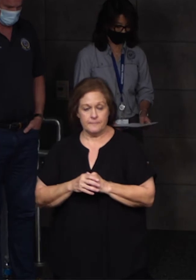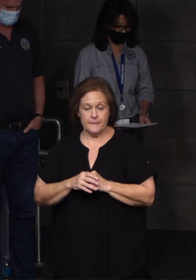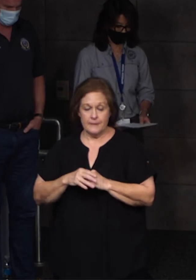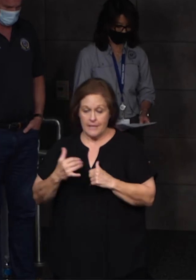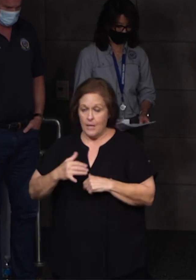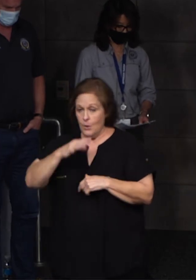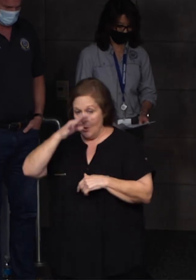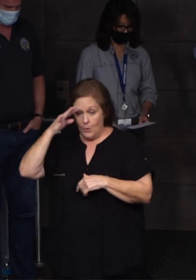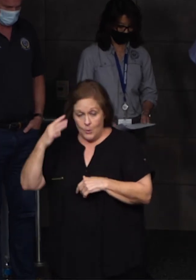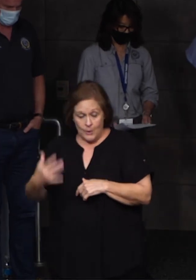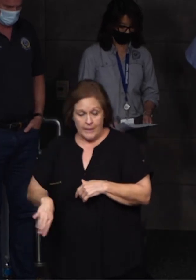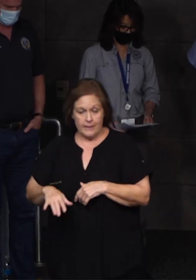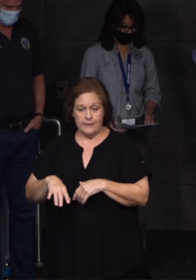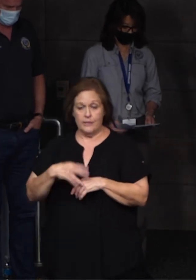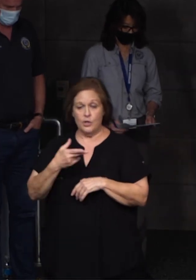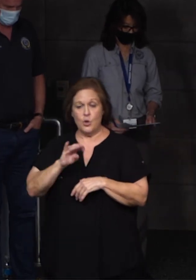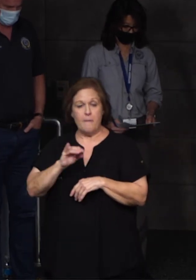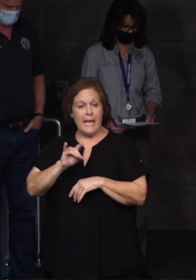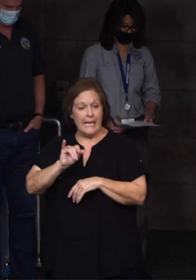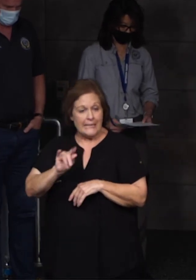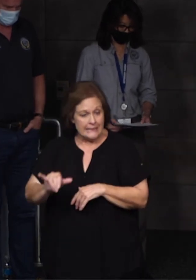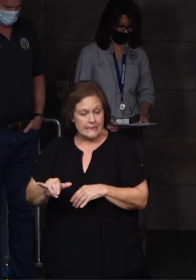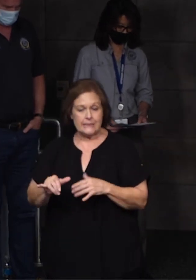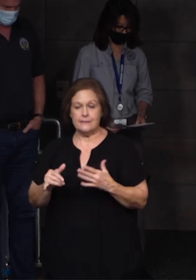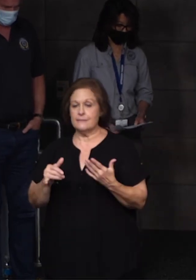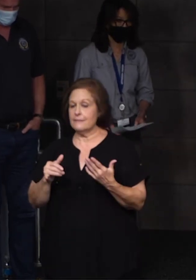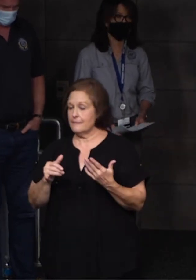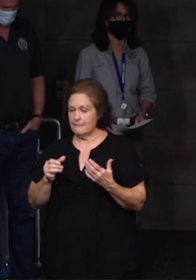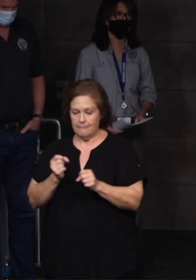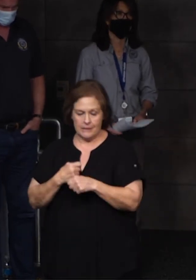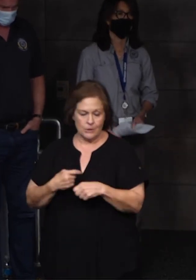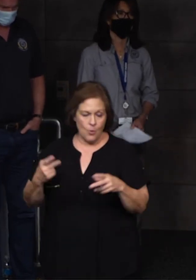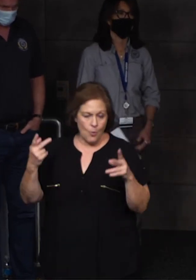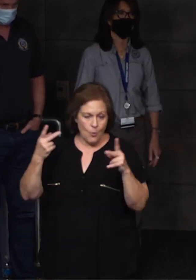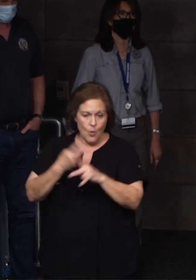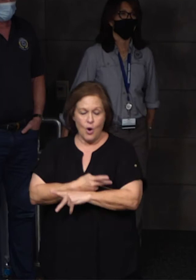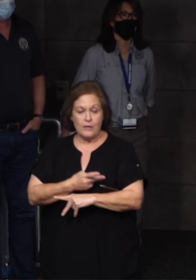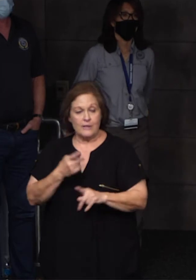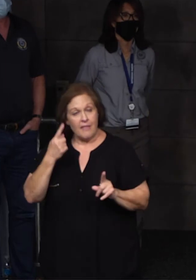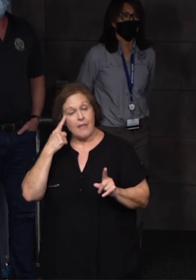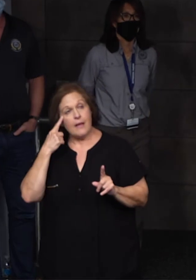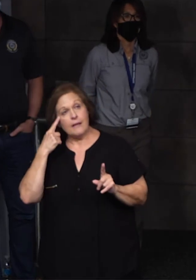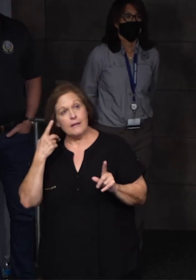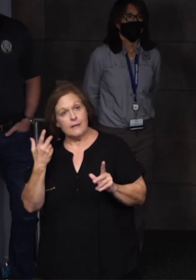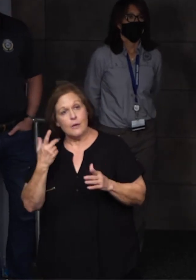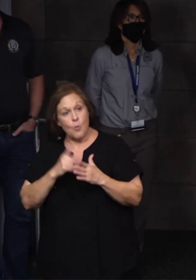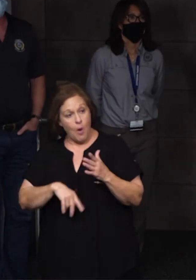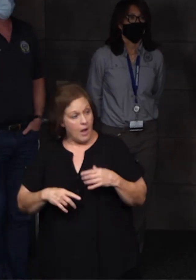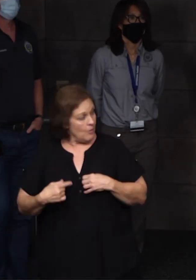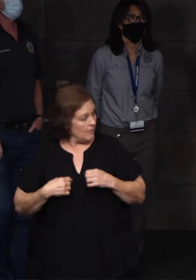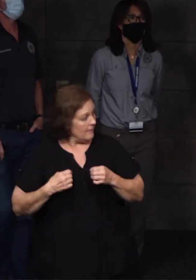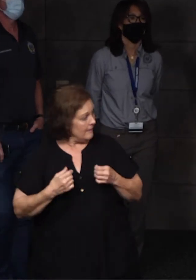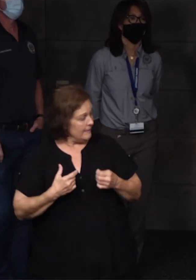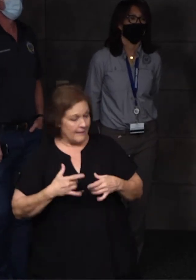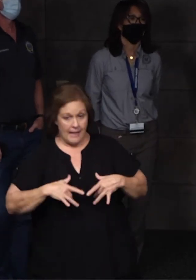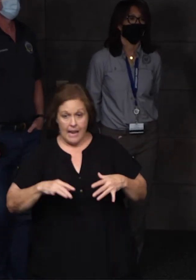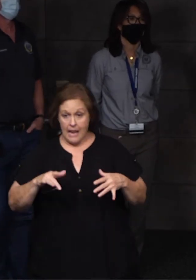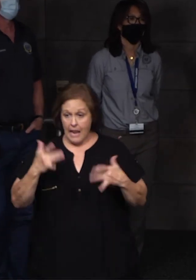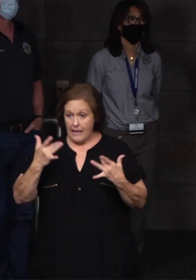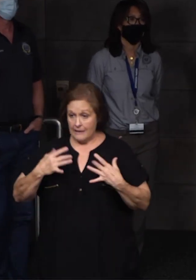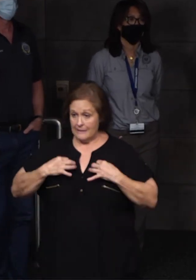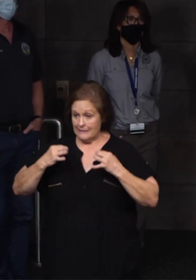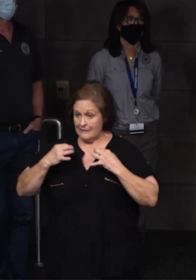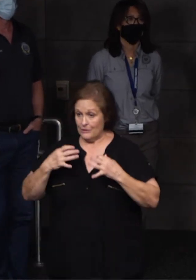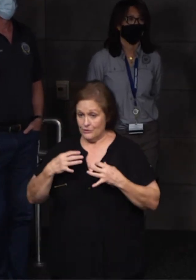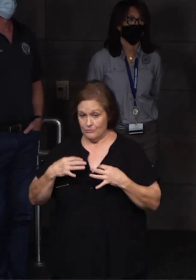heat, the humidity, that makes things all the worse. You think about what we're wearing, you know, this light shirt